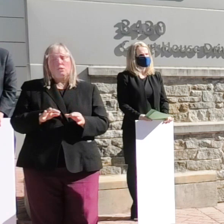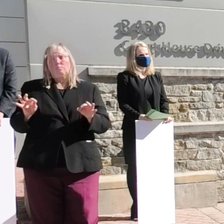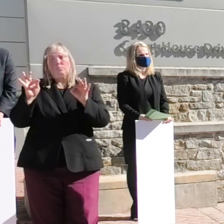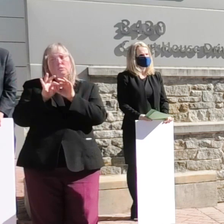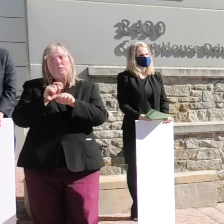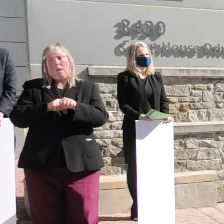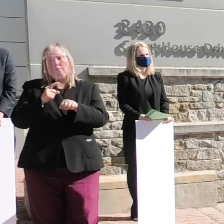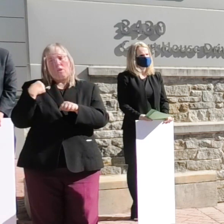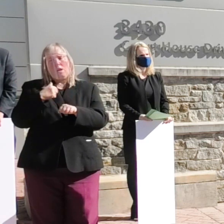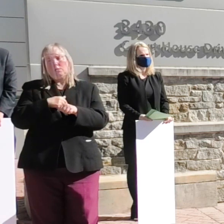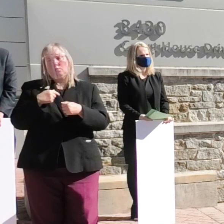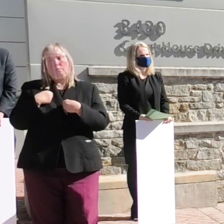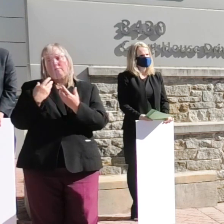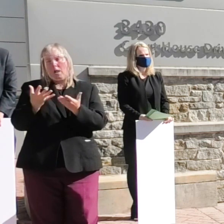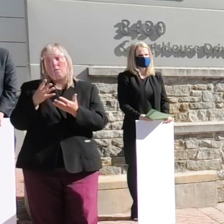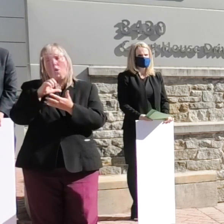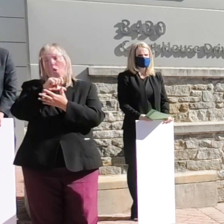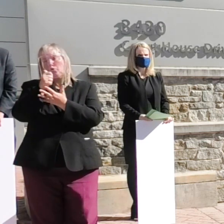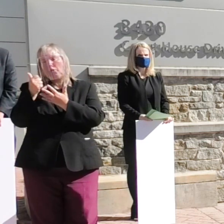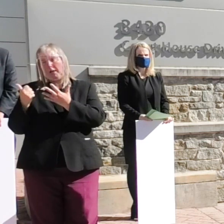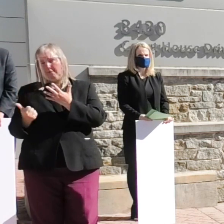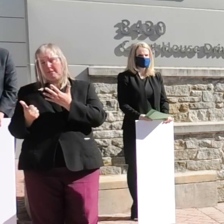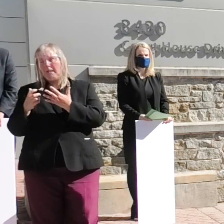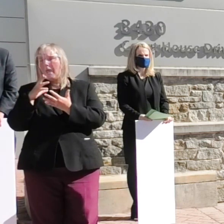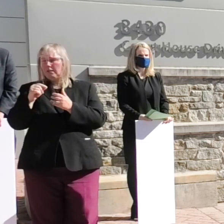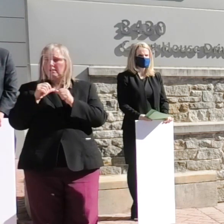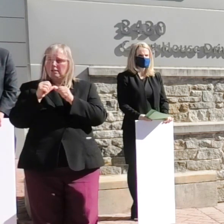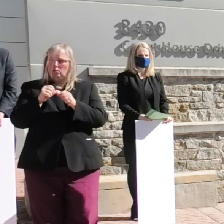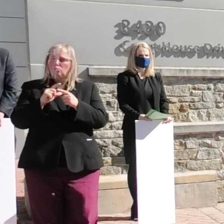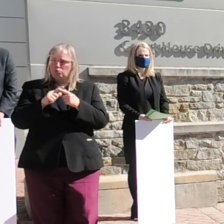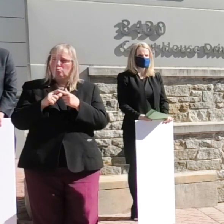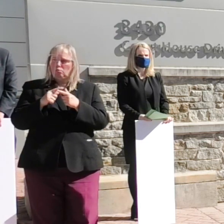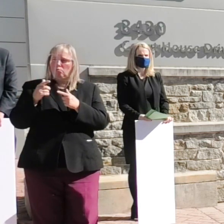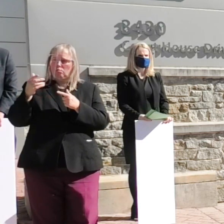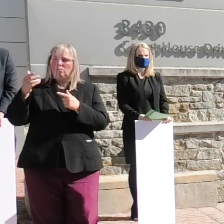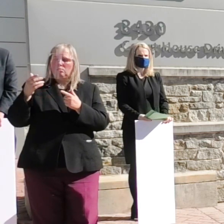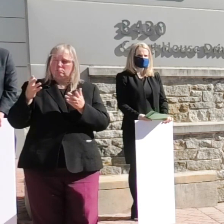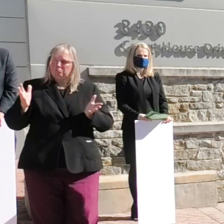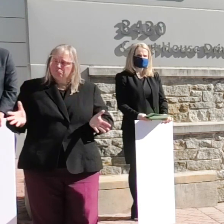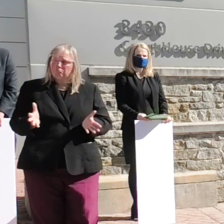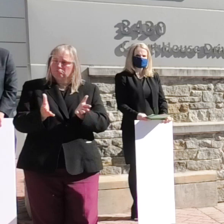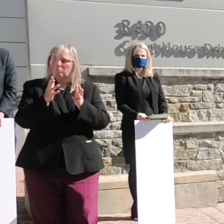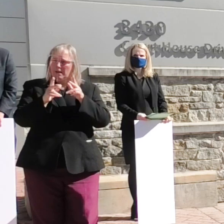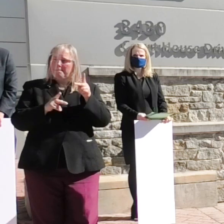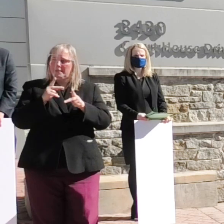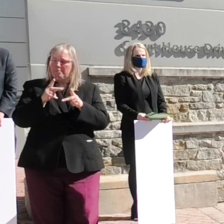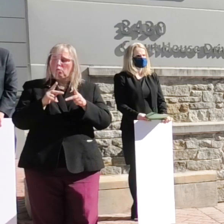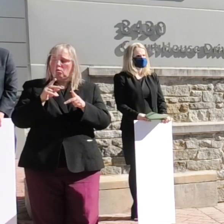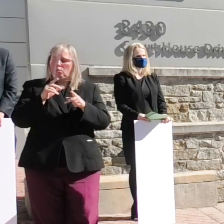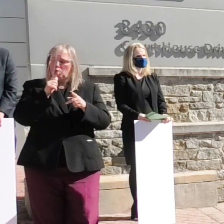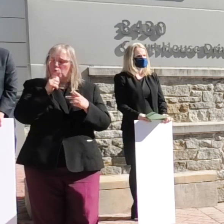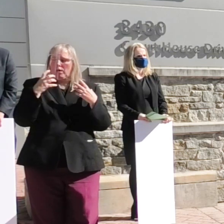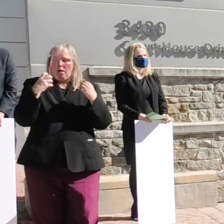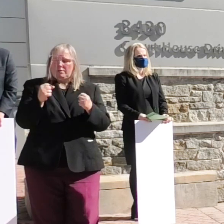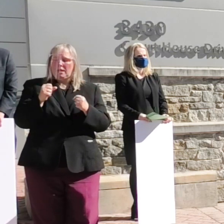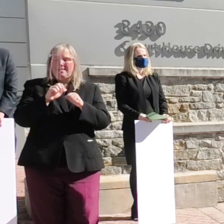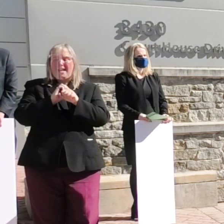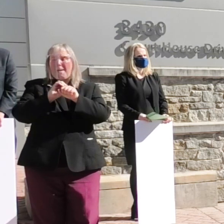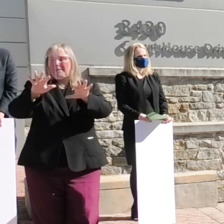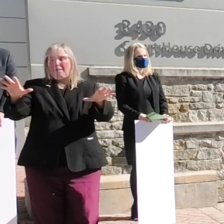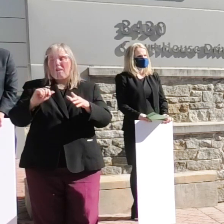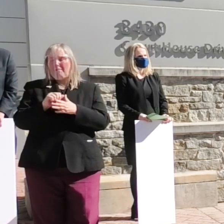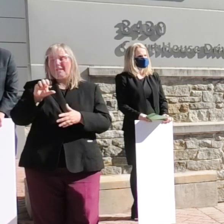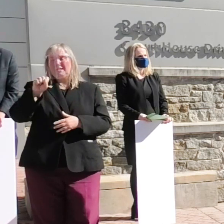time for us to provide alternatives and to continue to employ people in recovery the epidemic of substance abuse